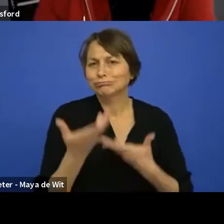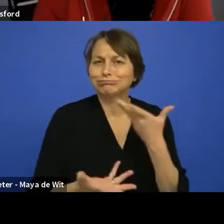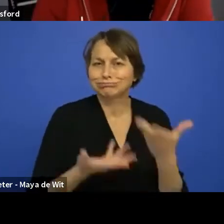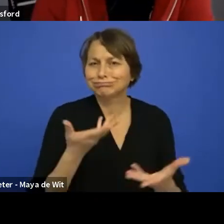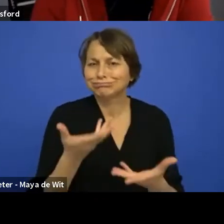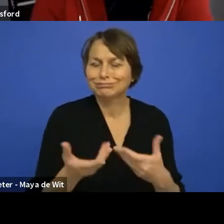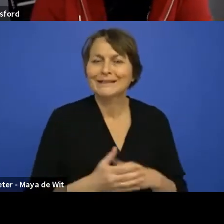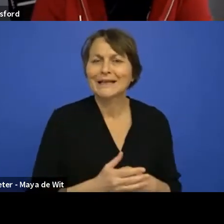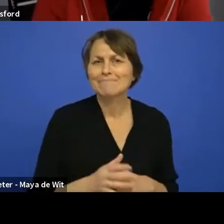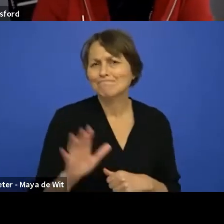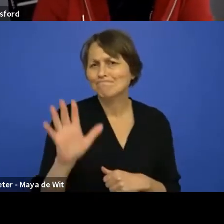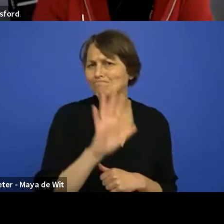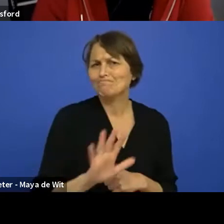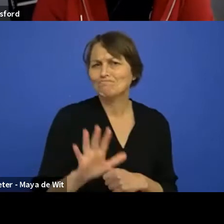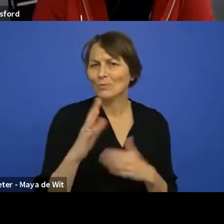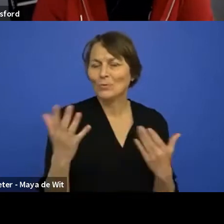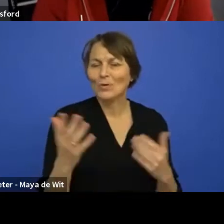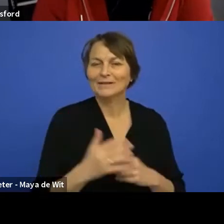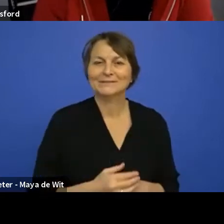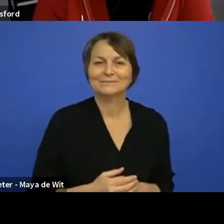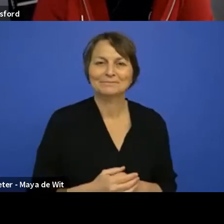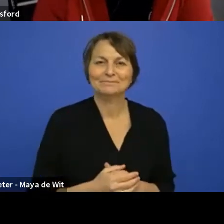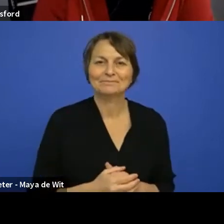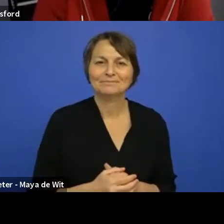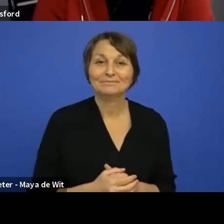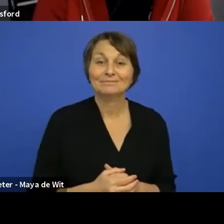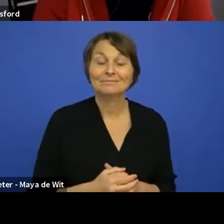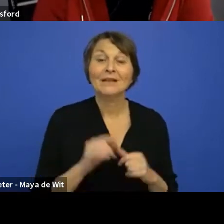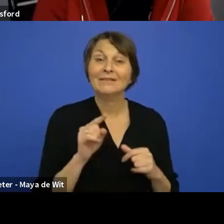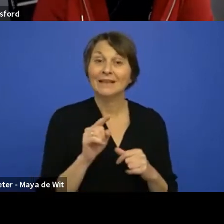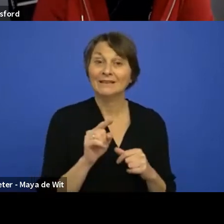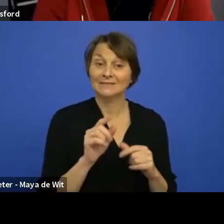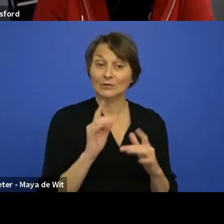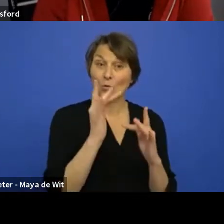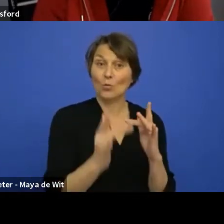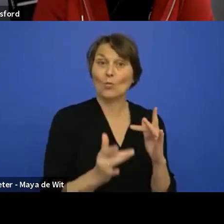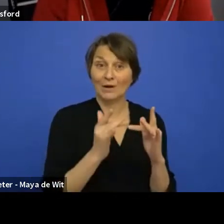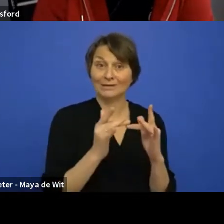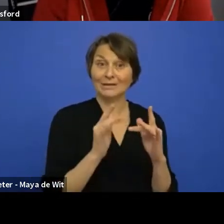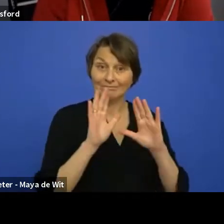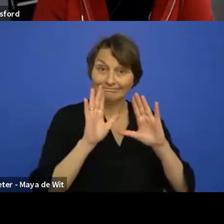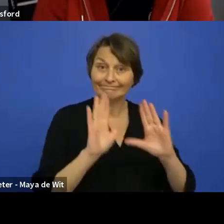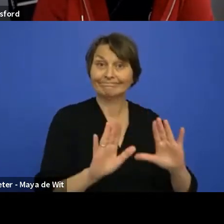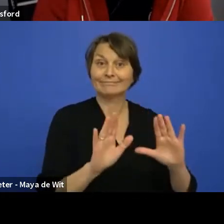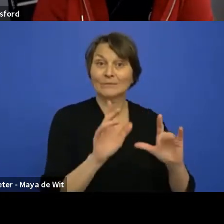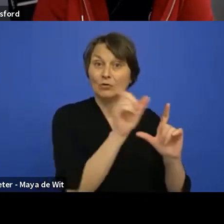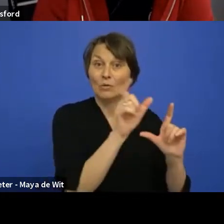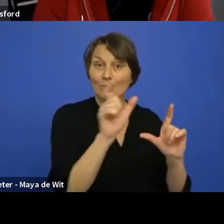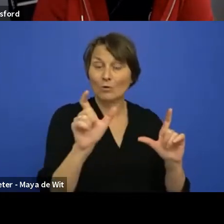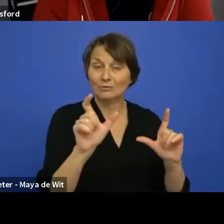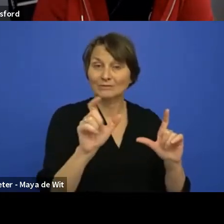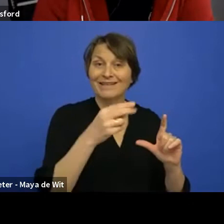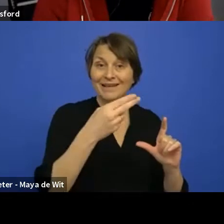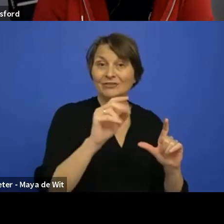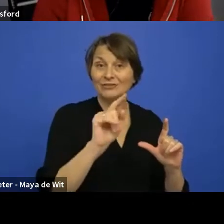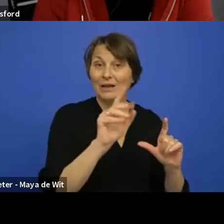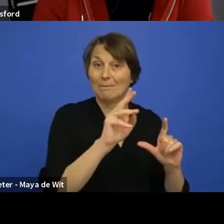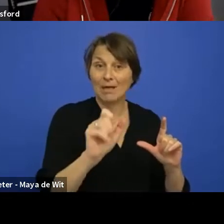it is. So since it's a web components, basically just is, is HTML components. You just write, you know, like